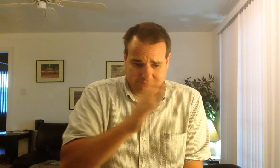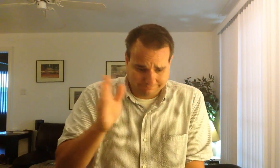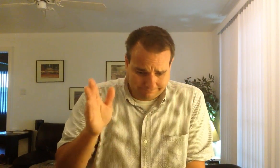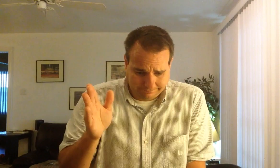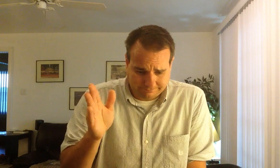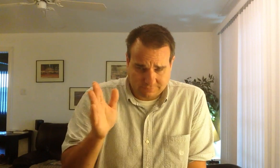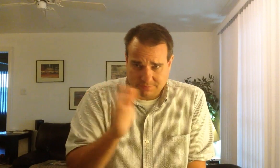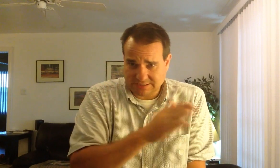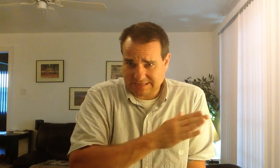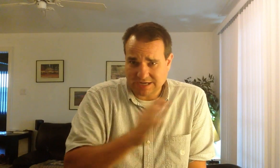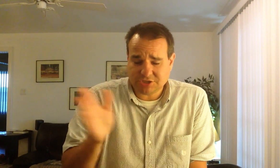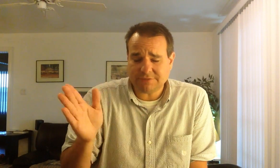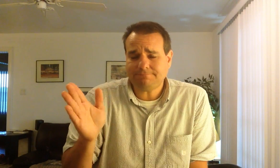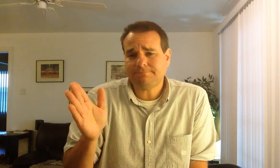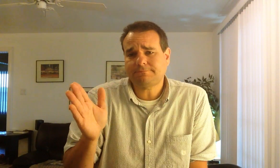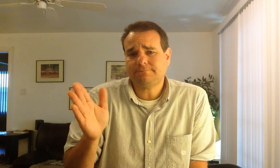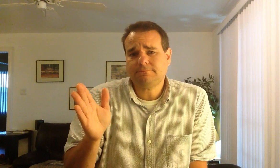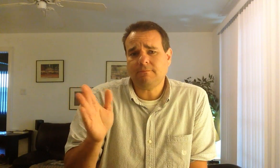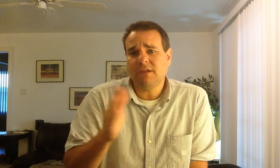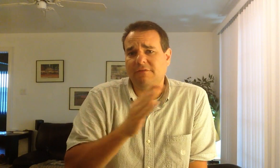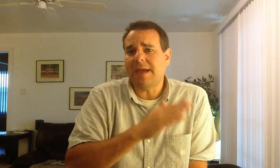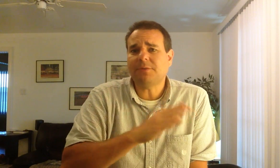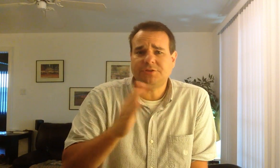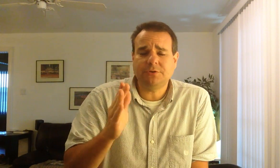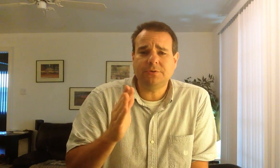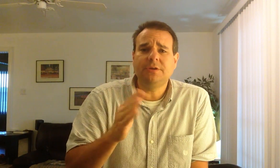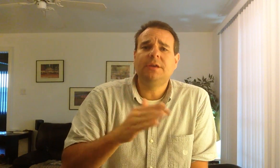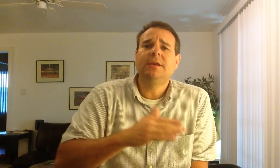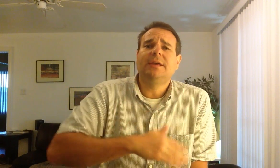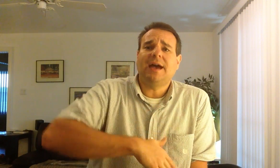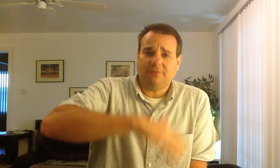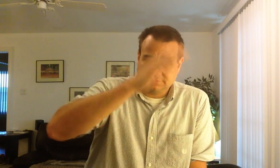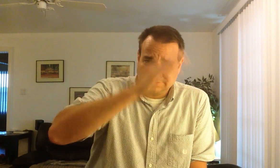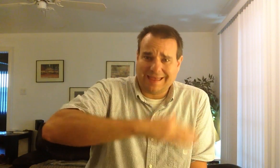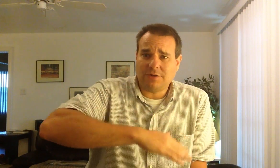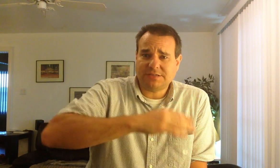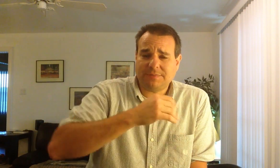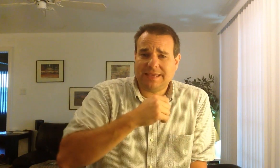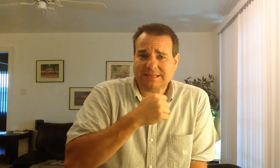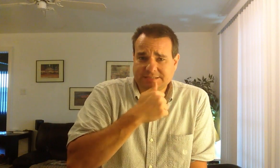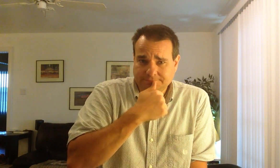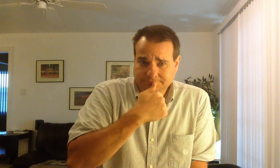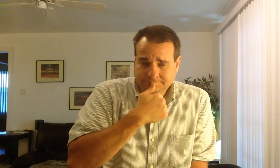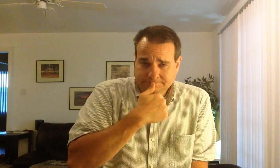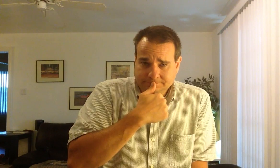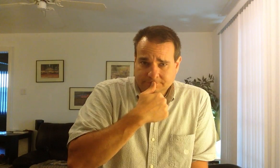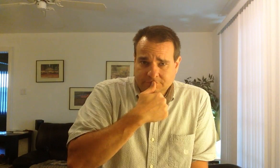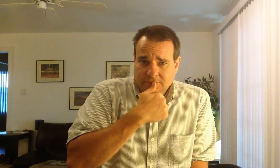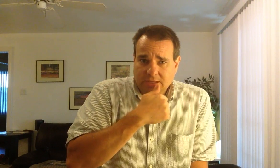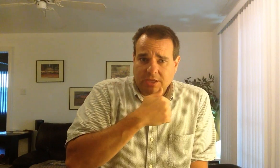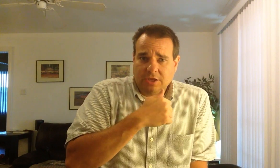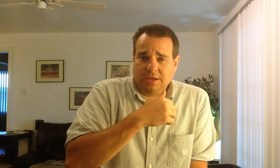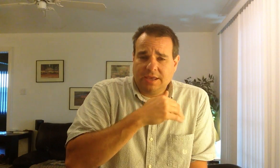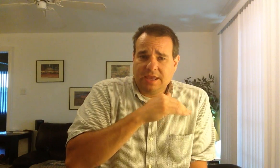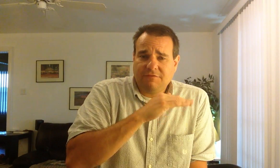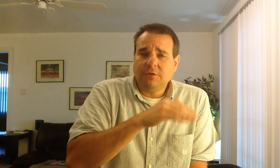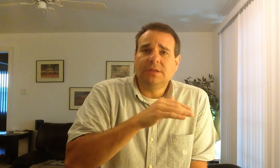representation of amplitude, how loud something gets. If you